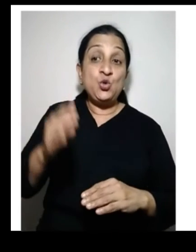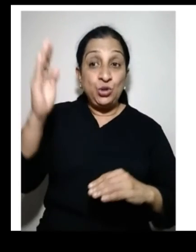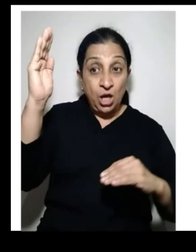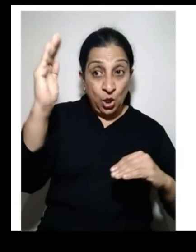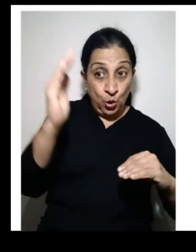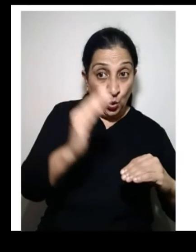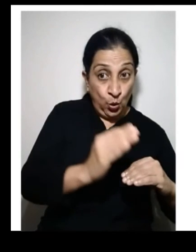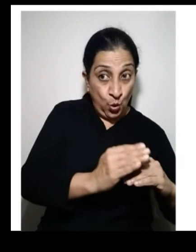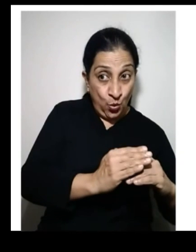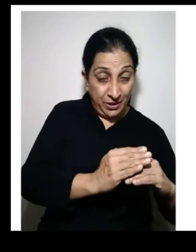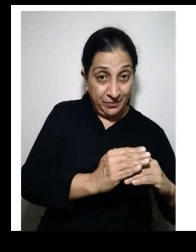curve.